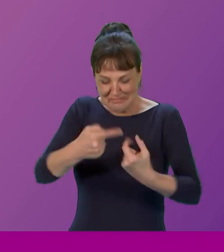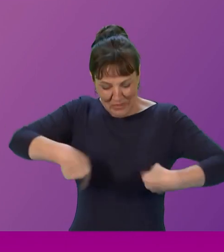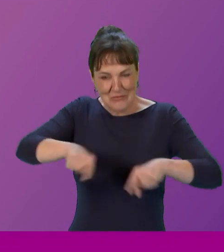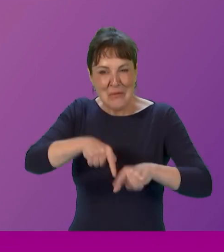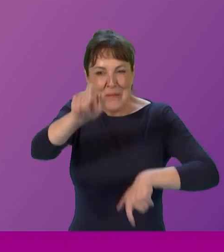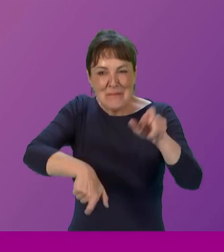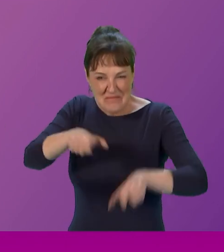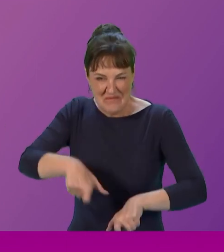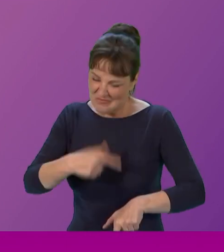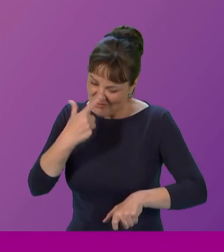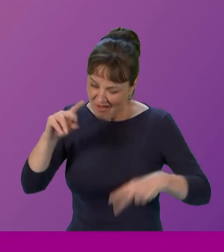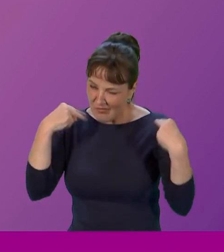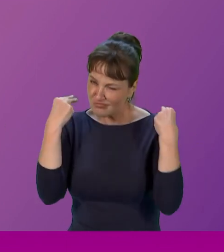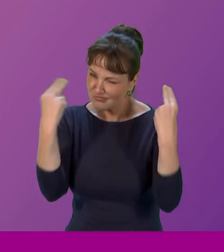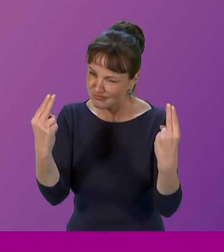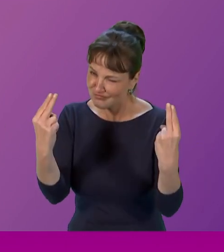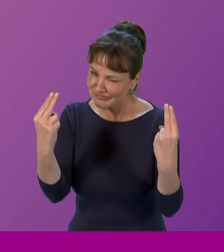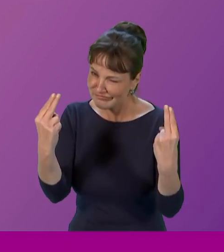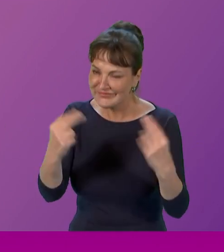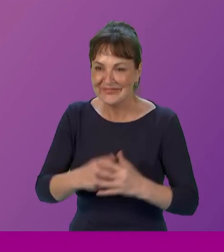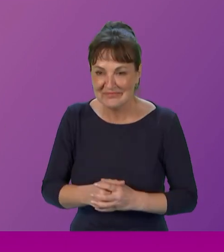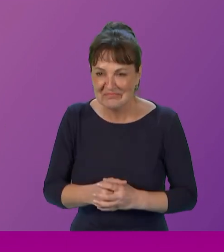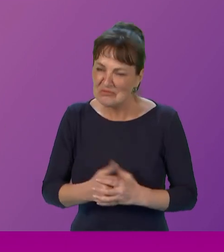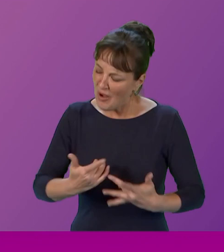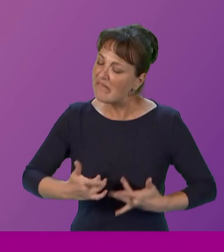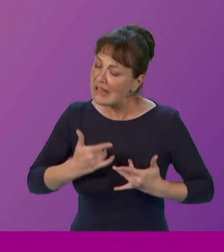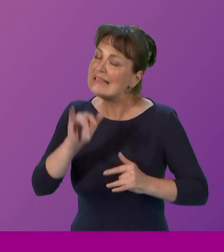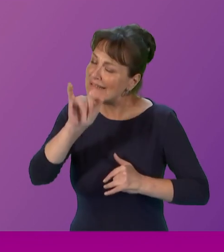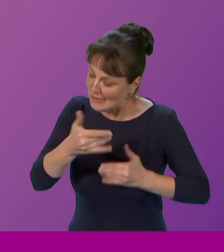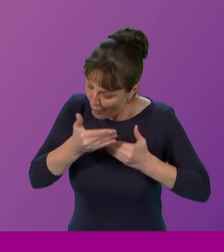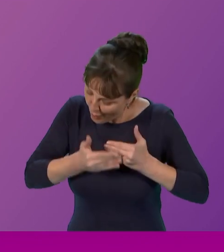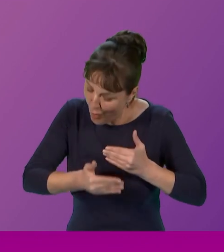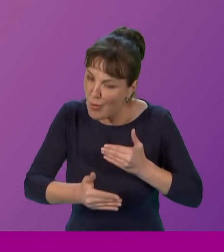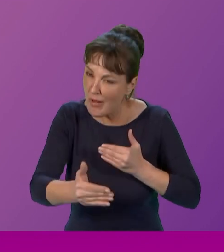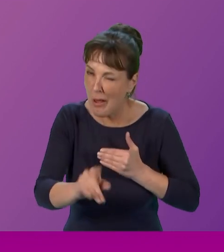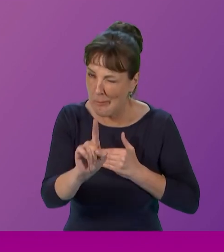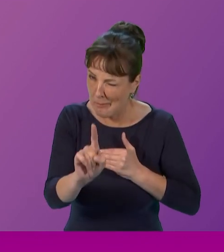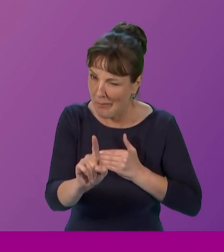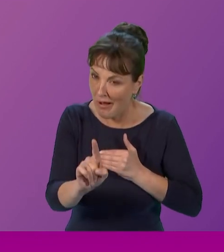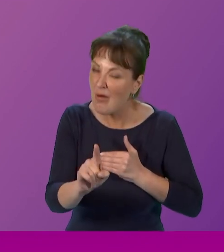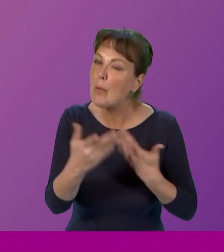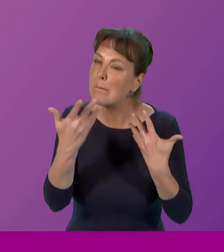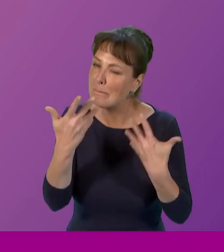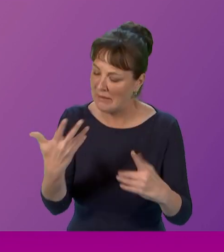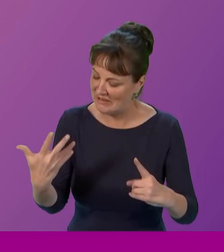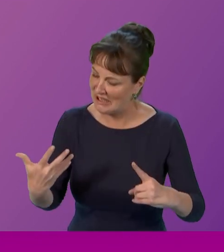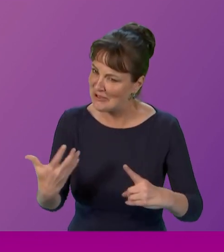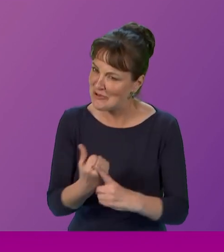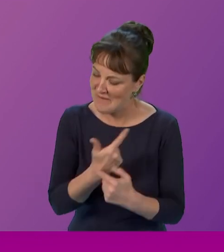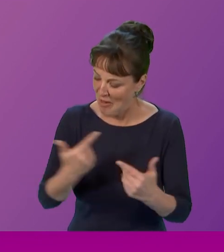So, yes, there's a long way to go, but we have actually come a long way. I'm old enough, and as you can tell by the grey hair,